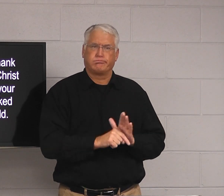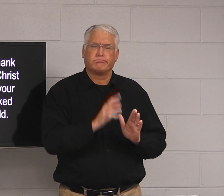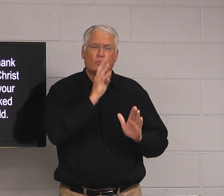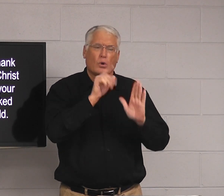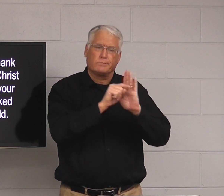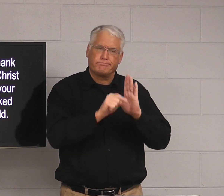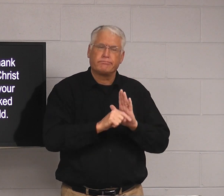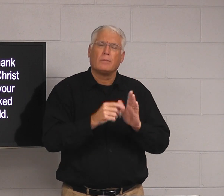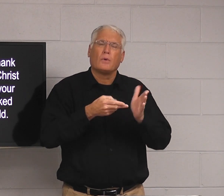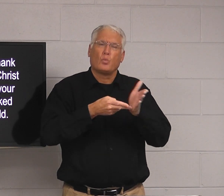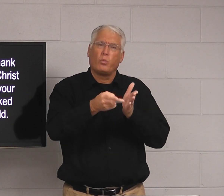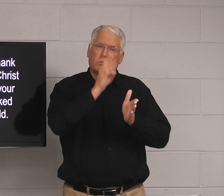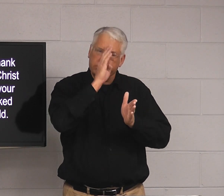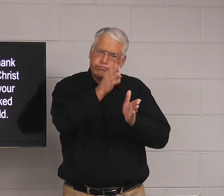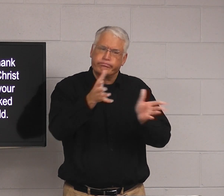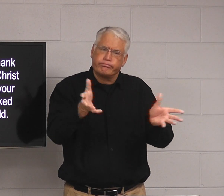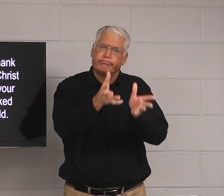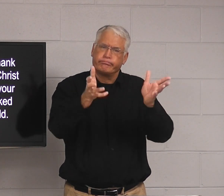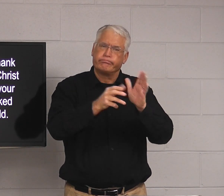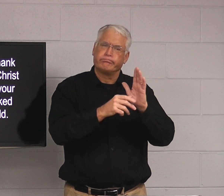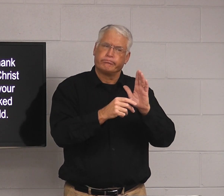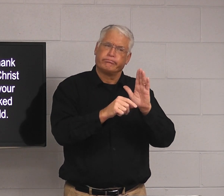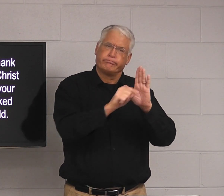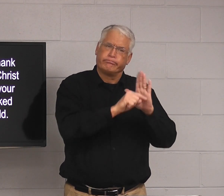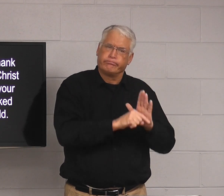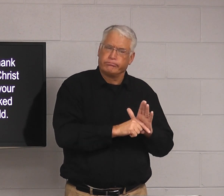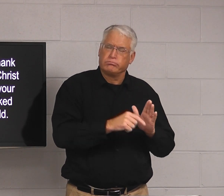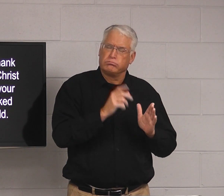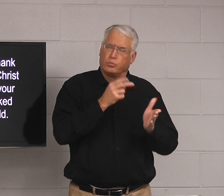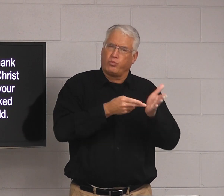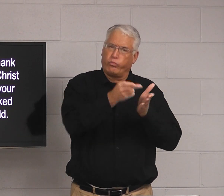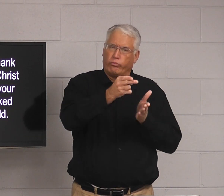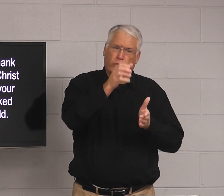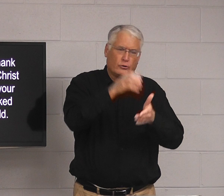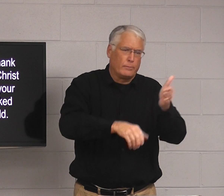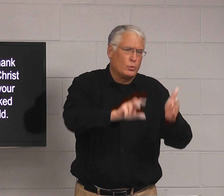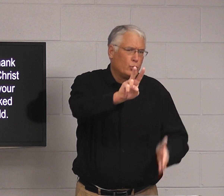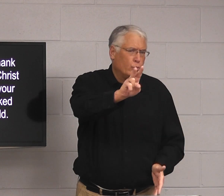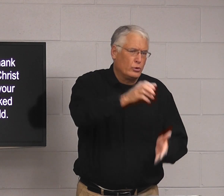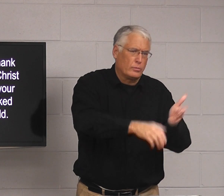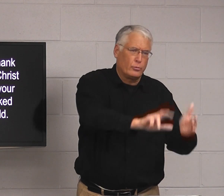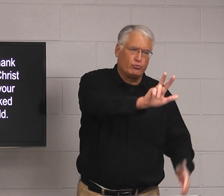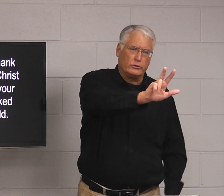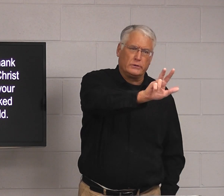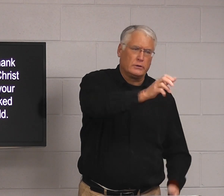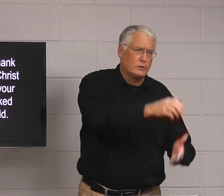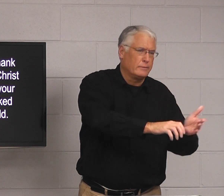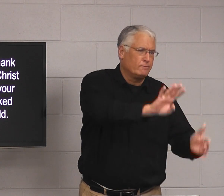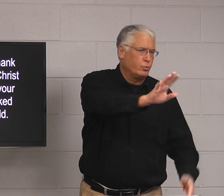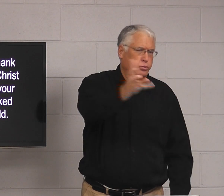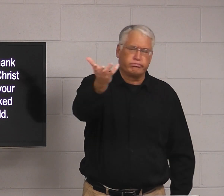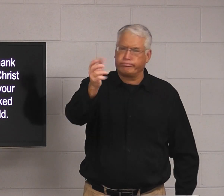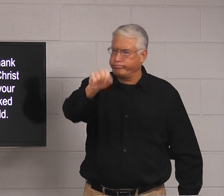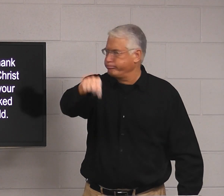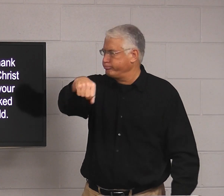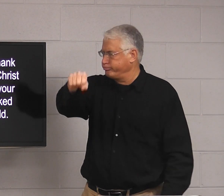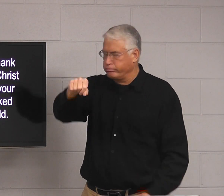and there was some negative talk that he was being truthful and trying to encourage them. That was in chapter 2, chapter 3, chapter 4.